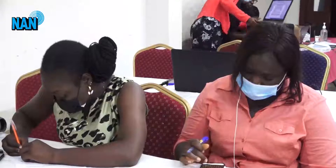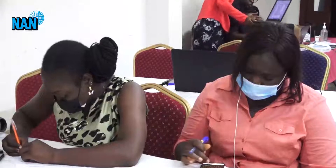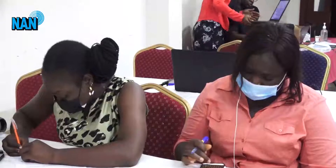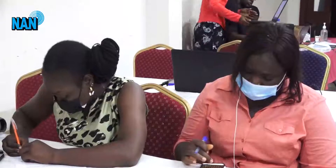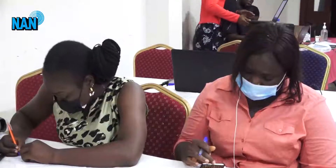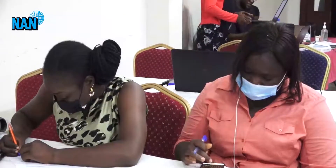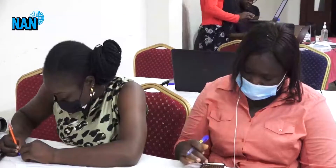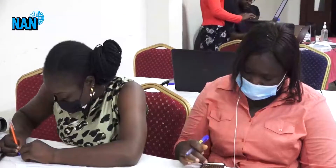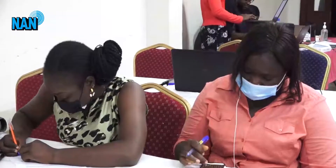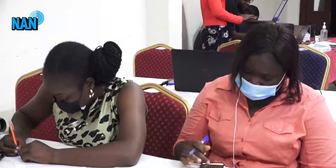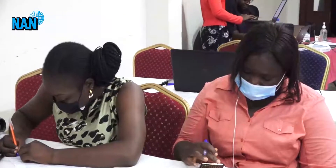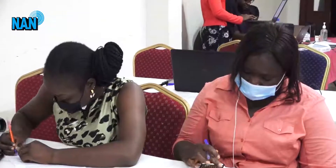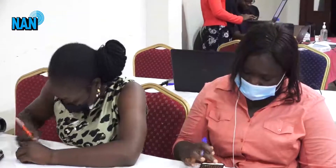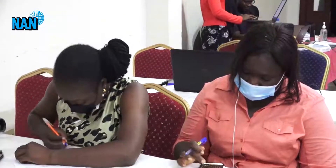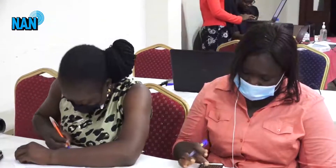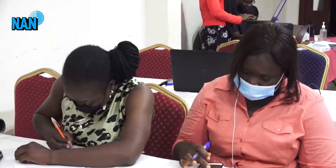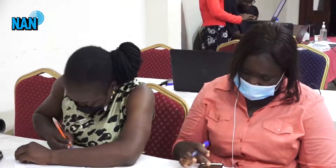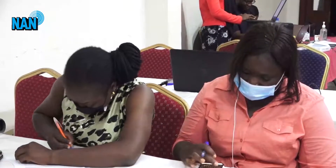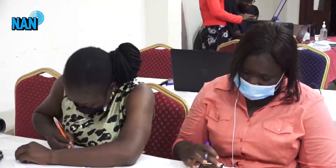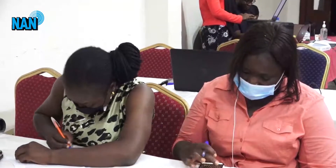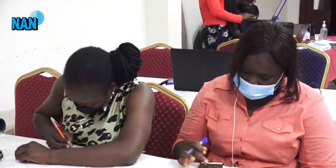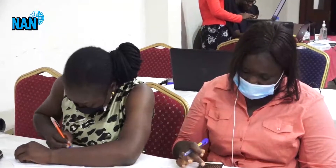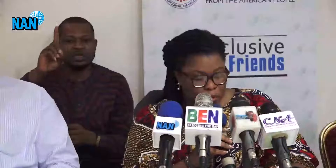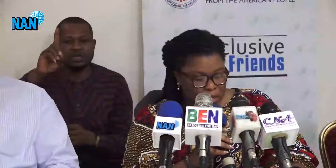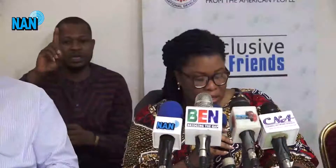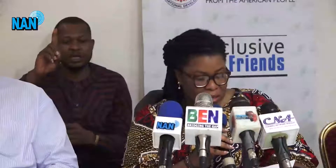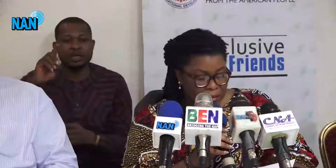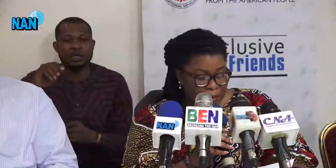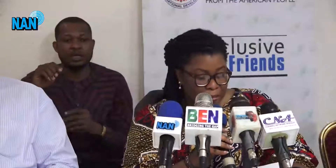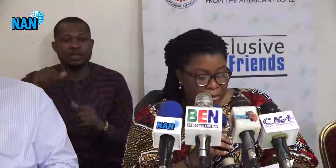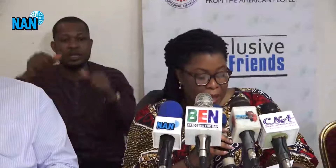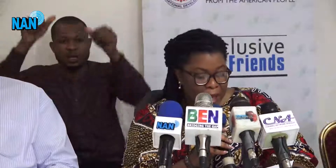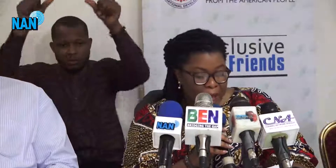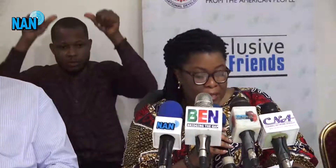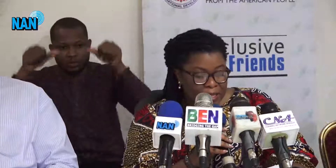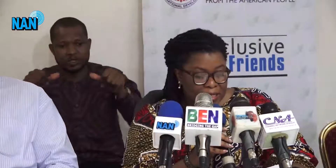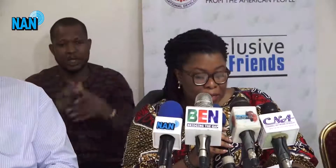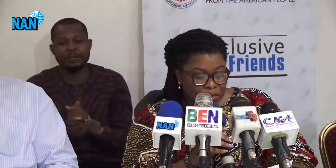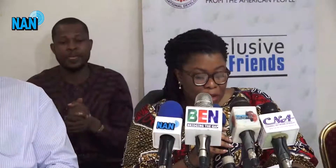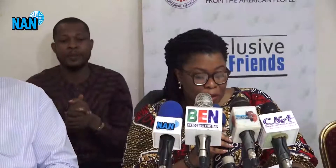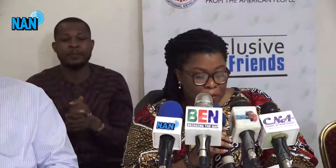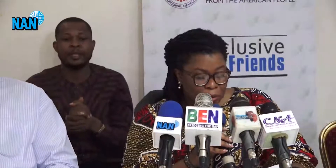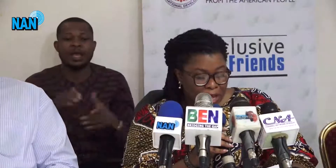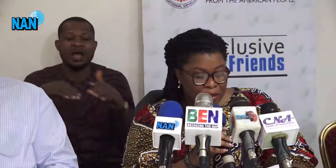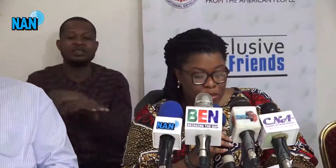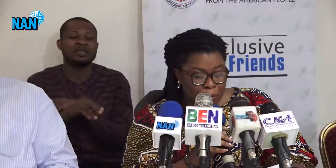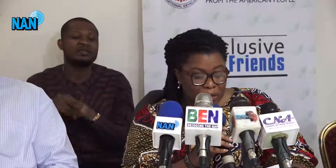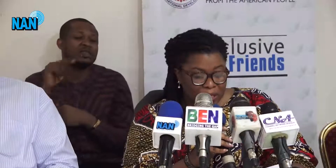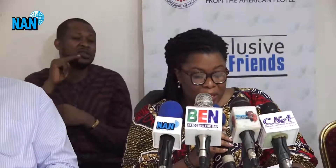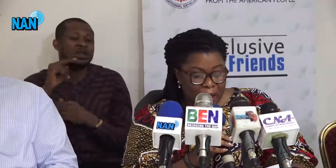to highlight recommendations to improve accessibility for PWDs. Access Nigeria observers reported that